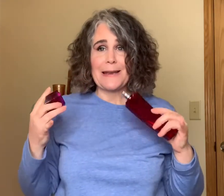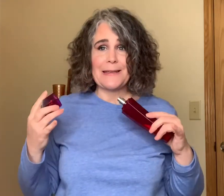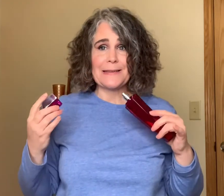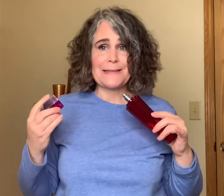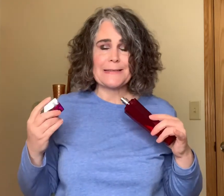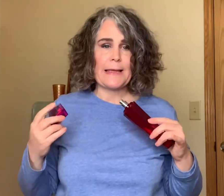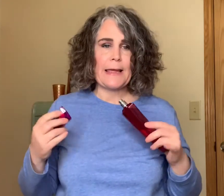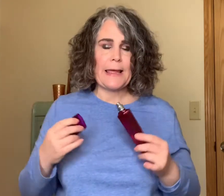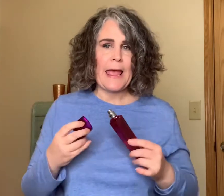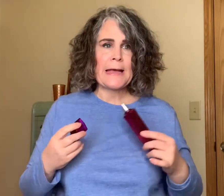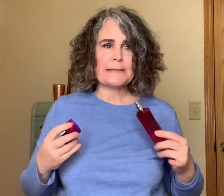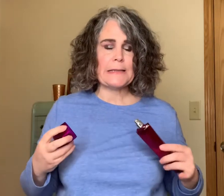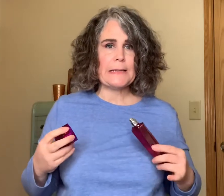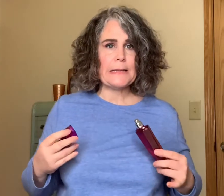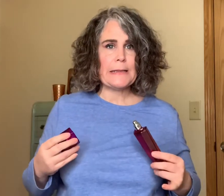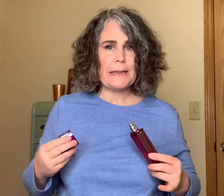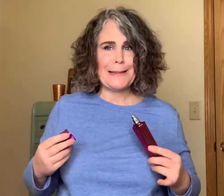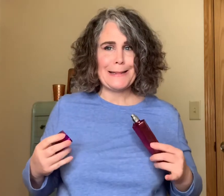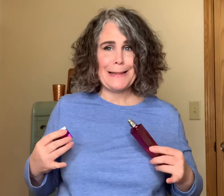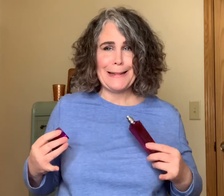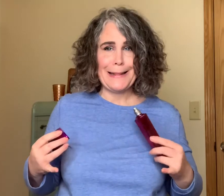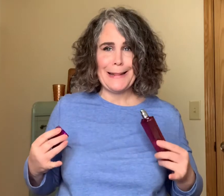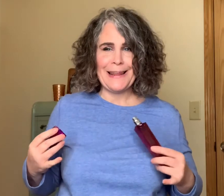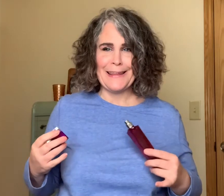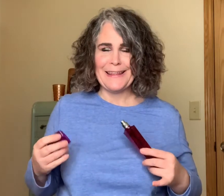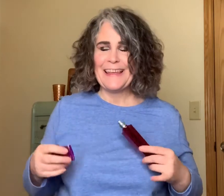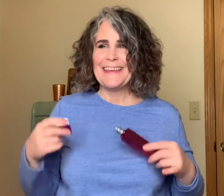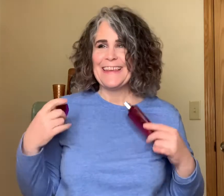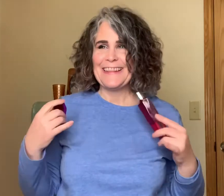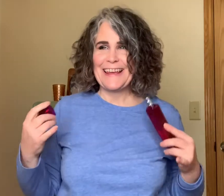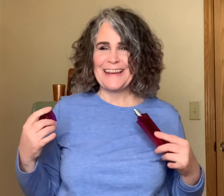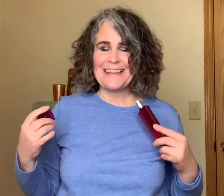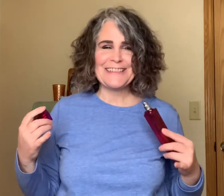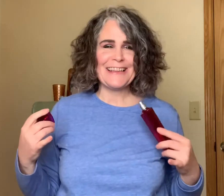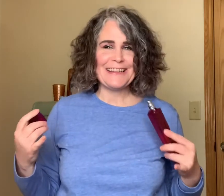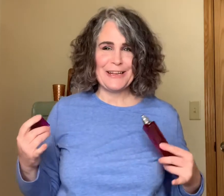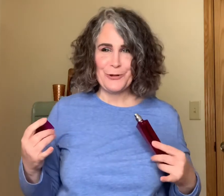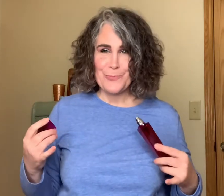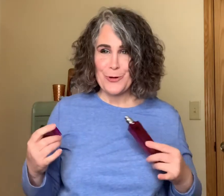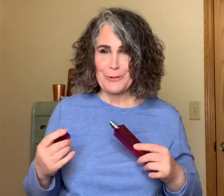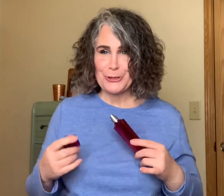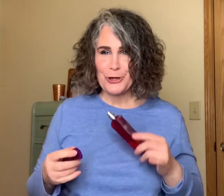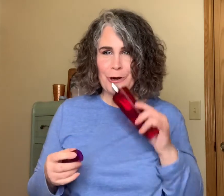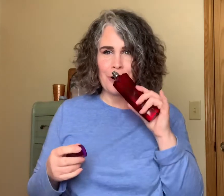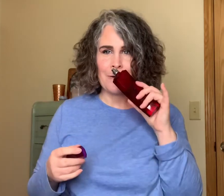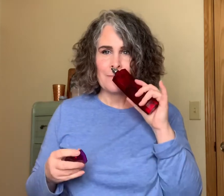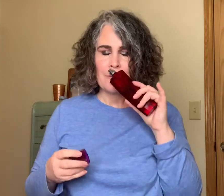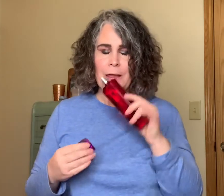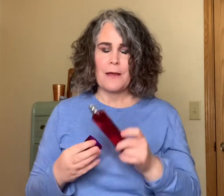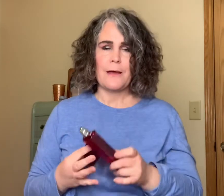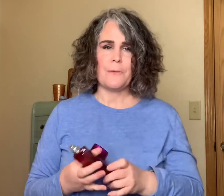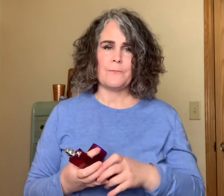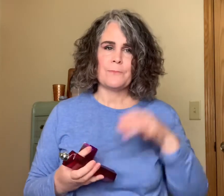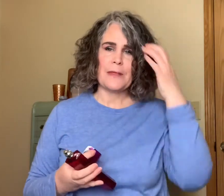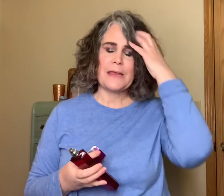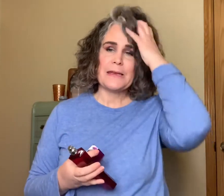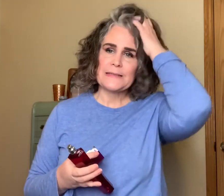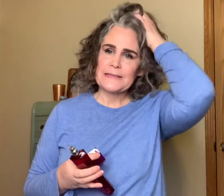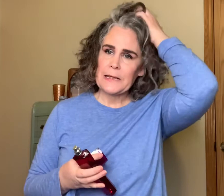is has a little that is a little more mature um in its scent